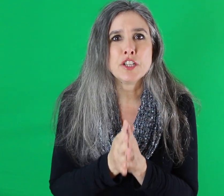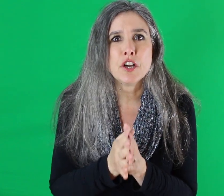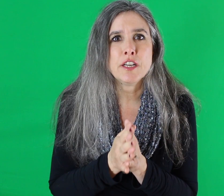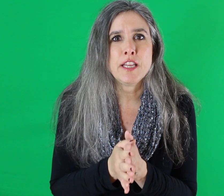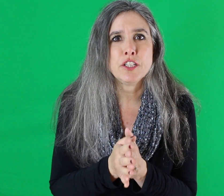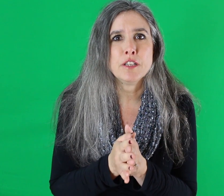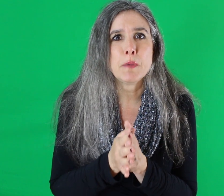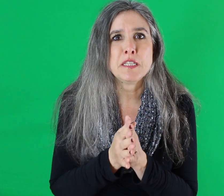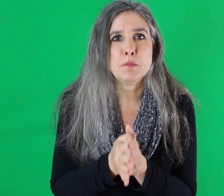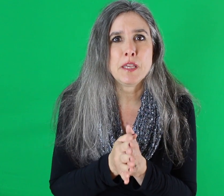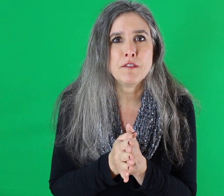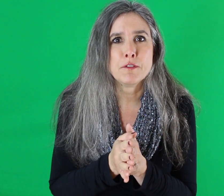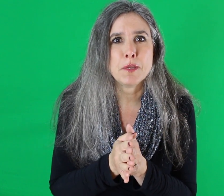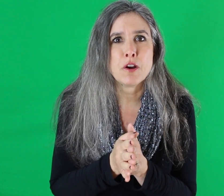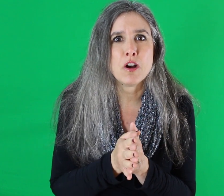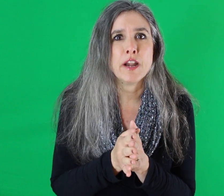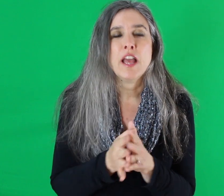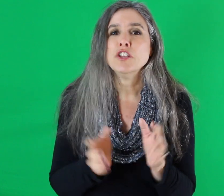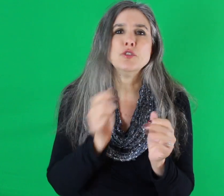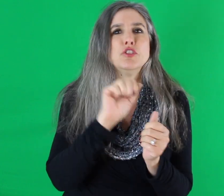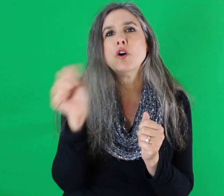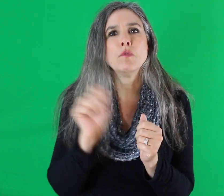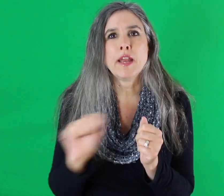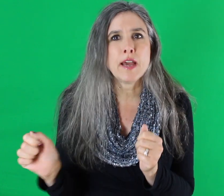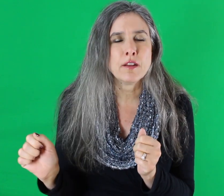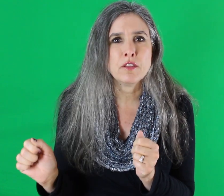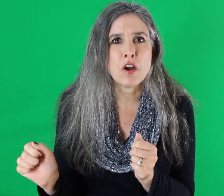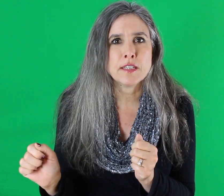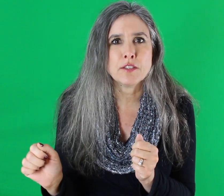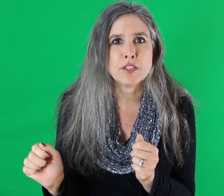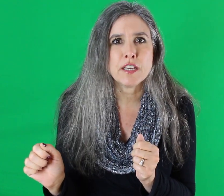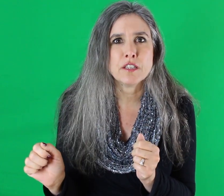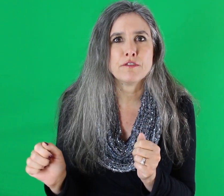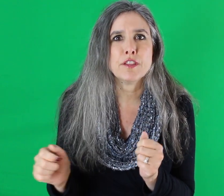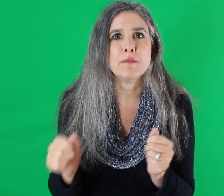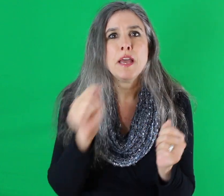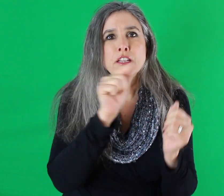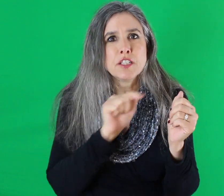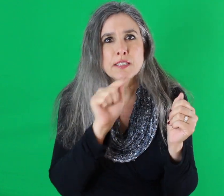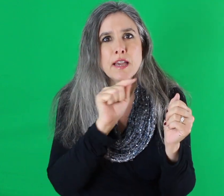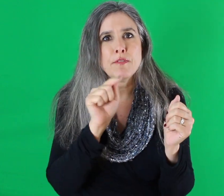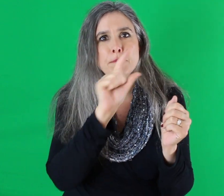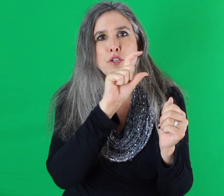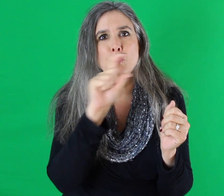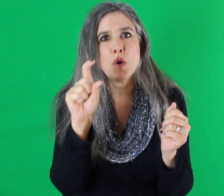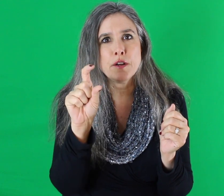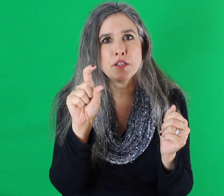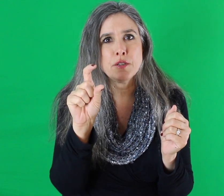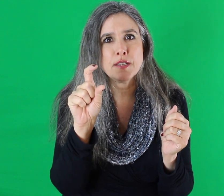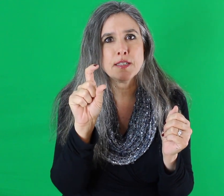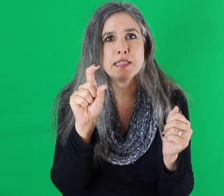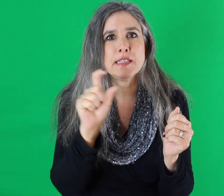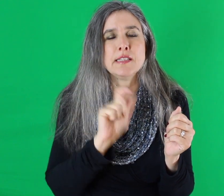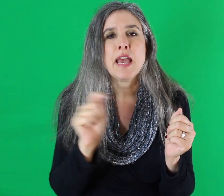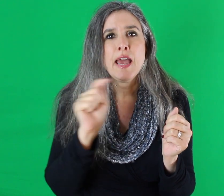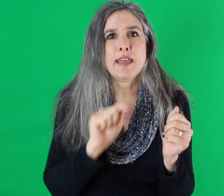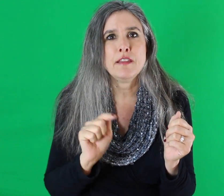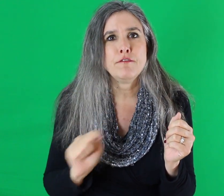our nation by speaking from their heart. So don't write out a long dissertation for them. Just have them do one or two sentences and then